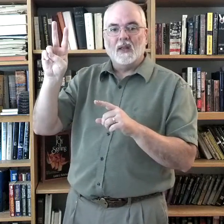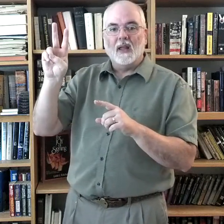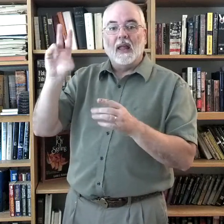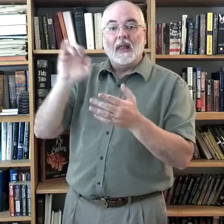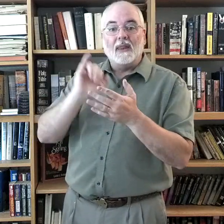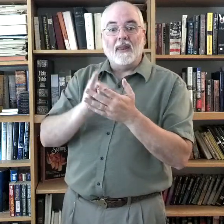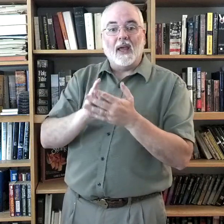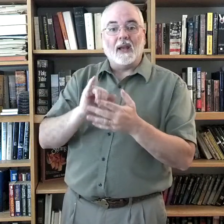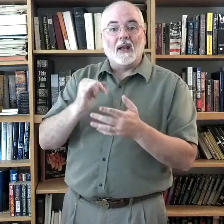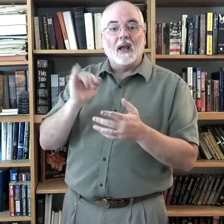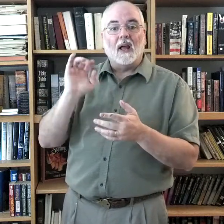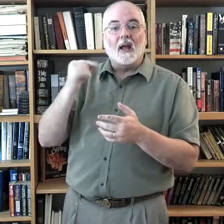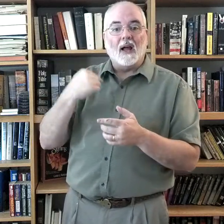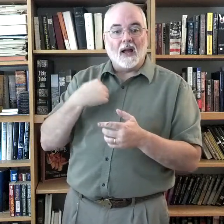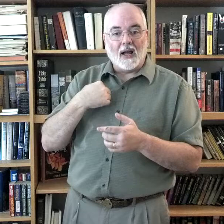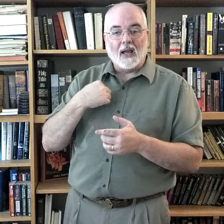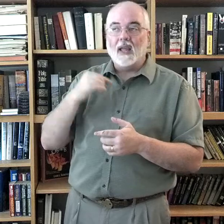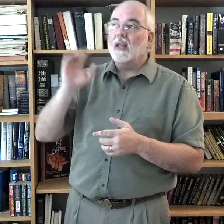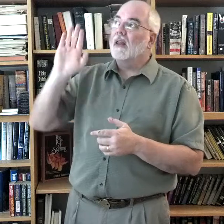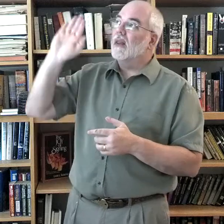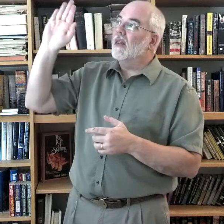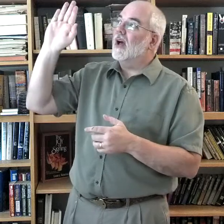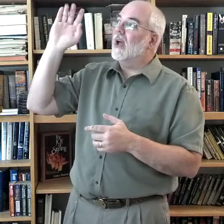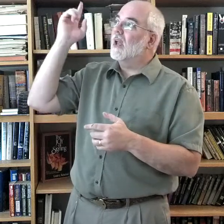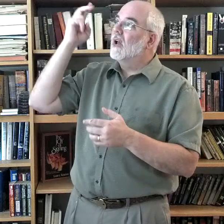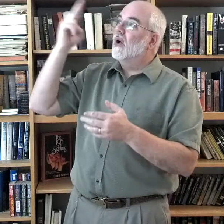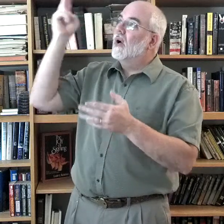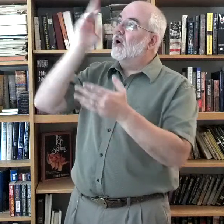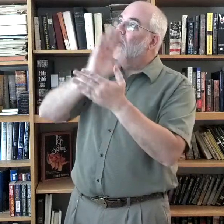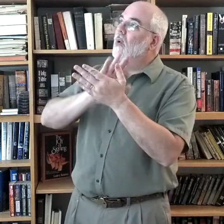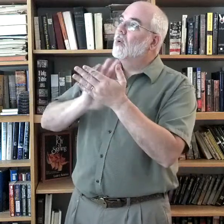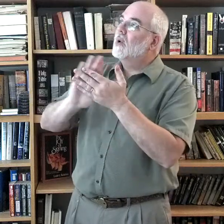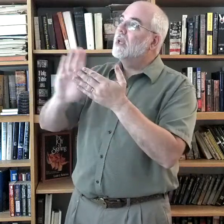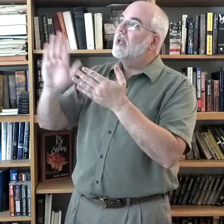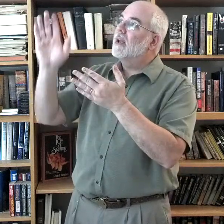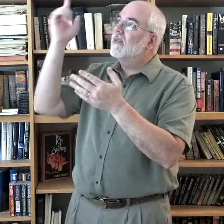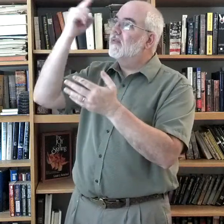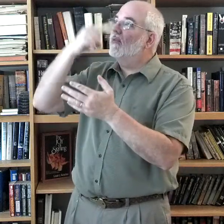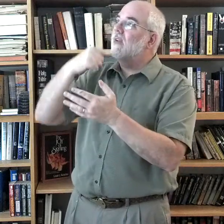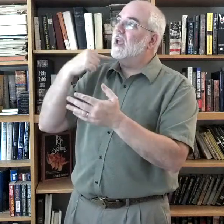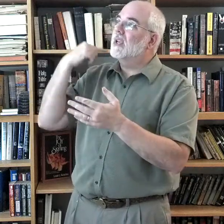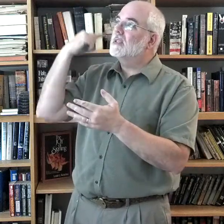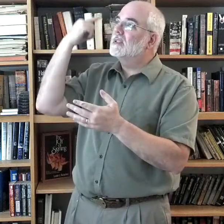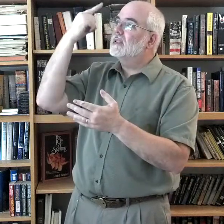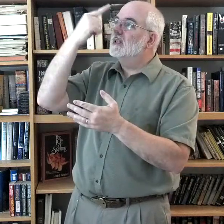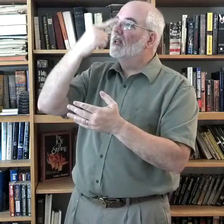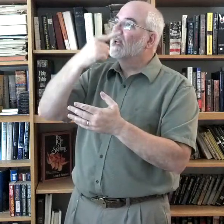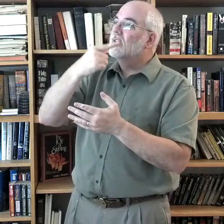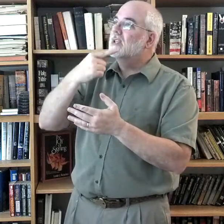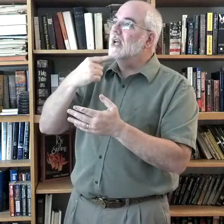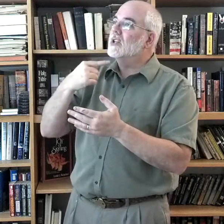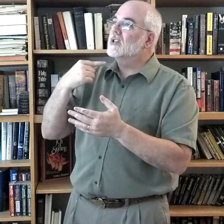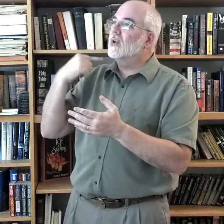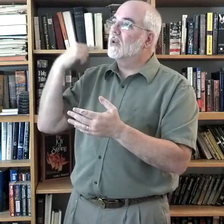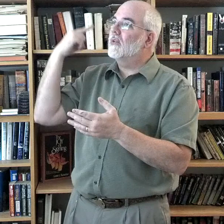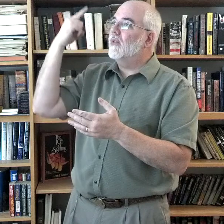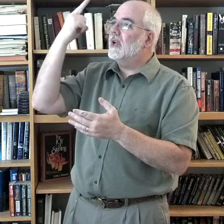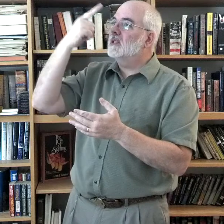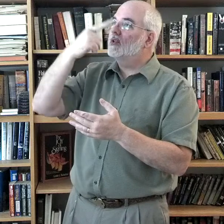That. I. Thy. Holy. Face. Just kind of circle the face to show